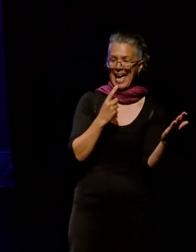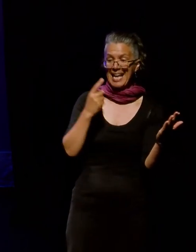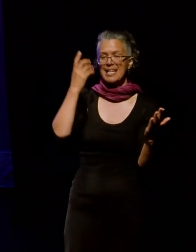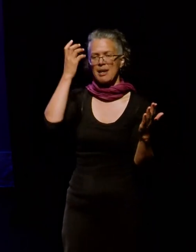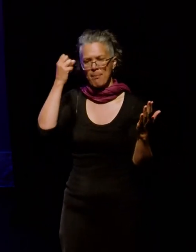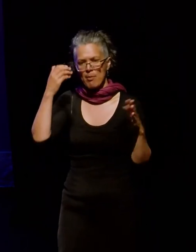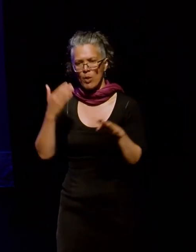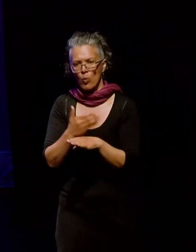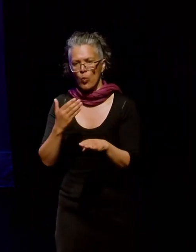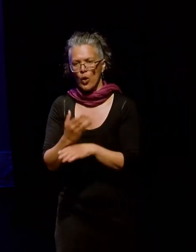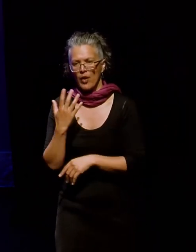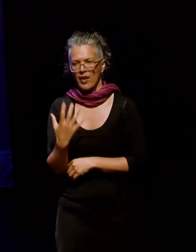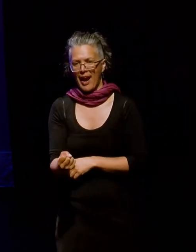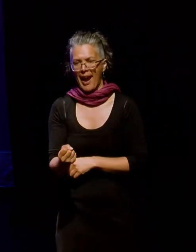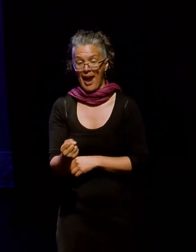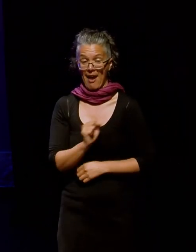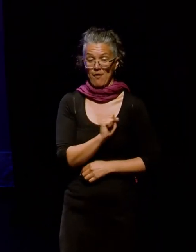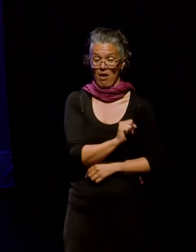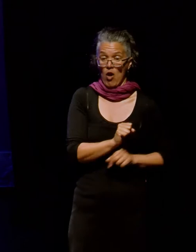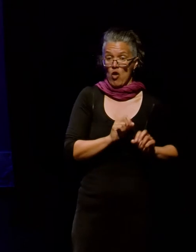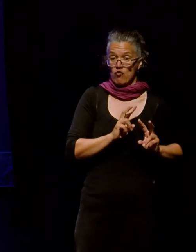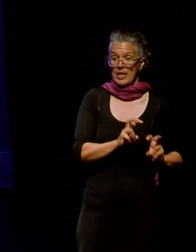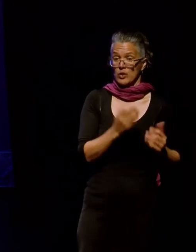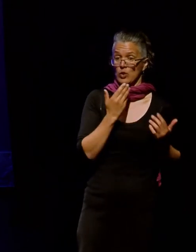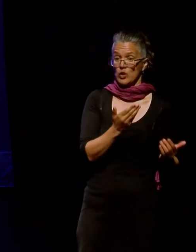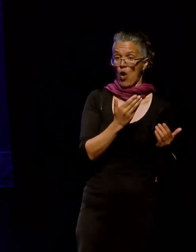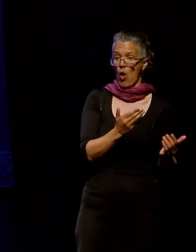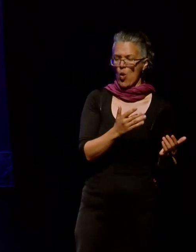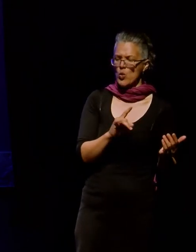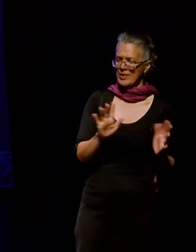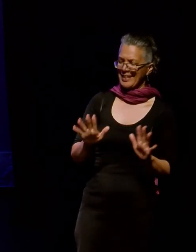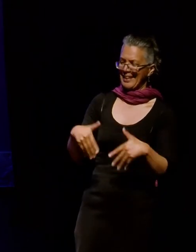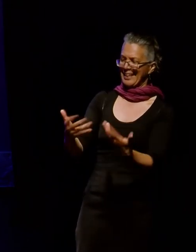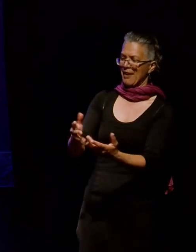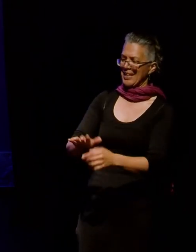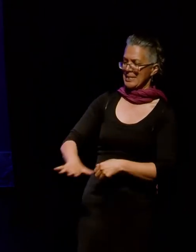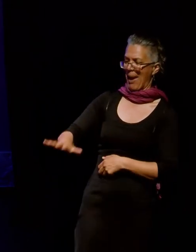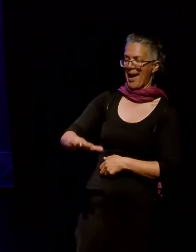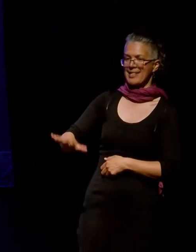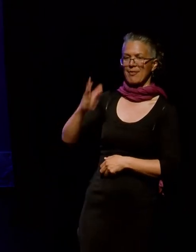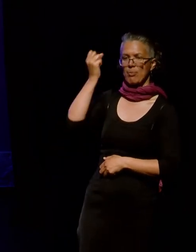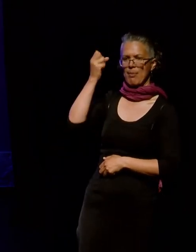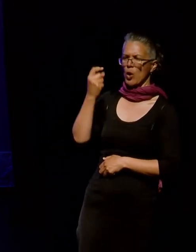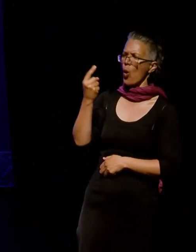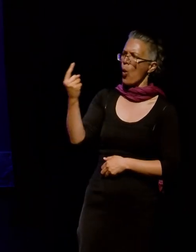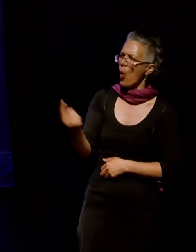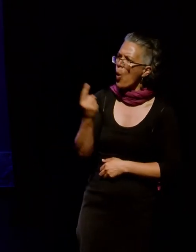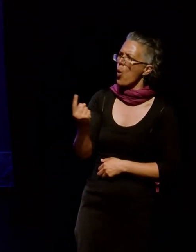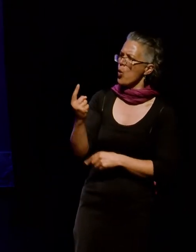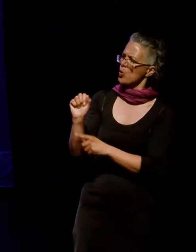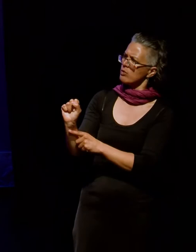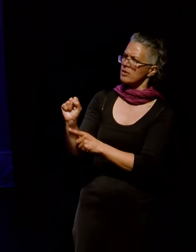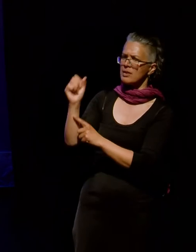work. Her research helps question what it means to give space to memory. Whose memory? Whose truth? Whose history?